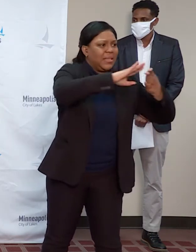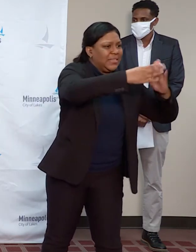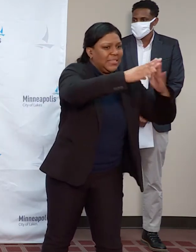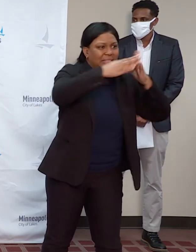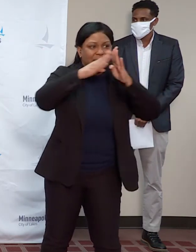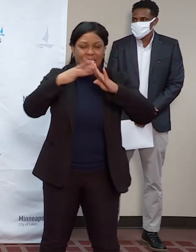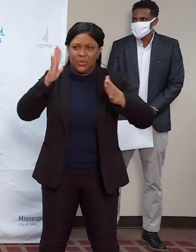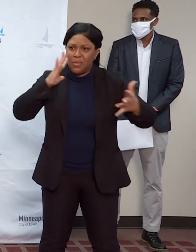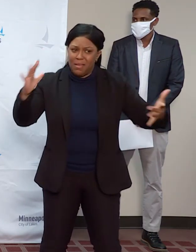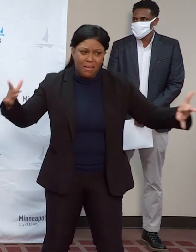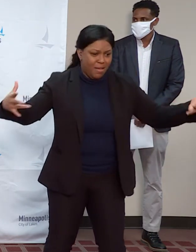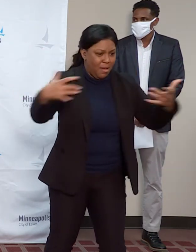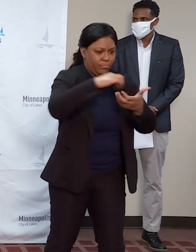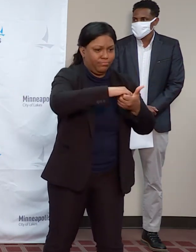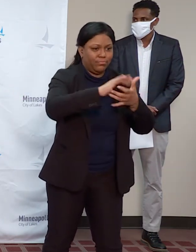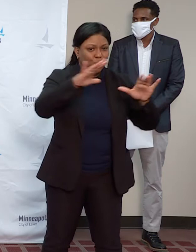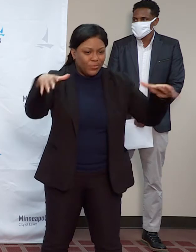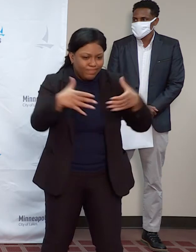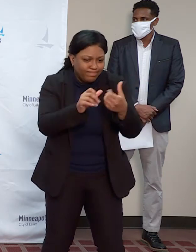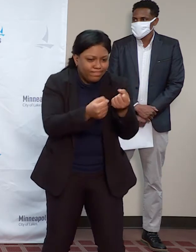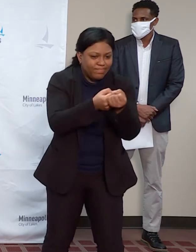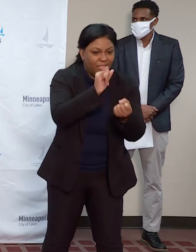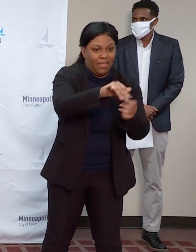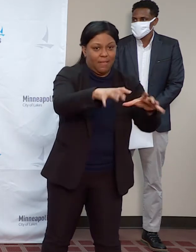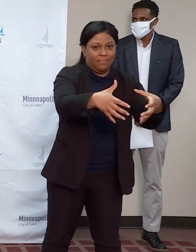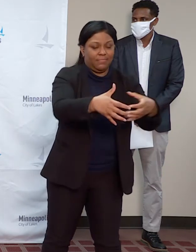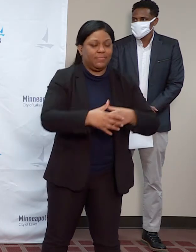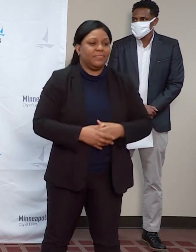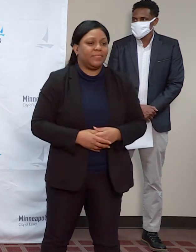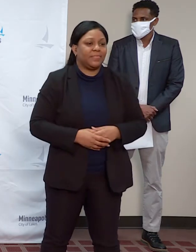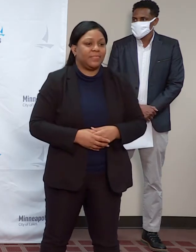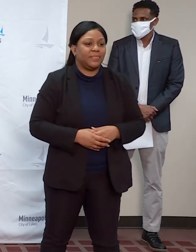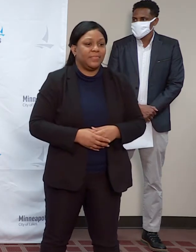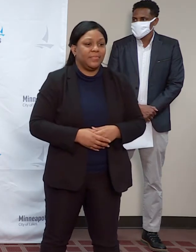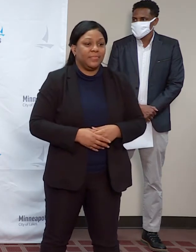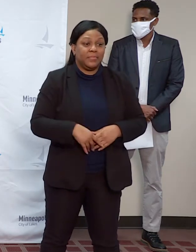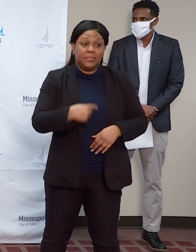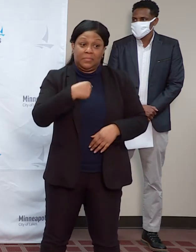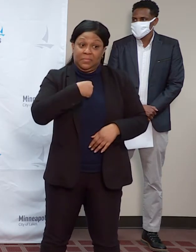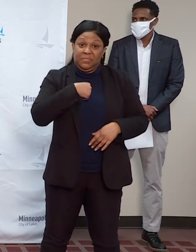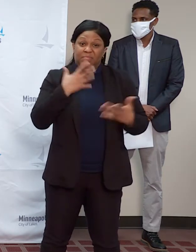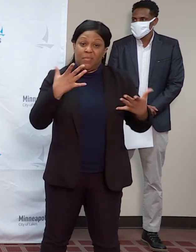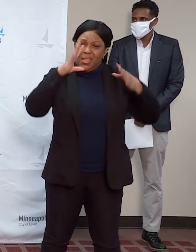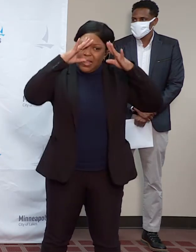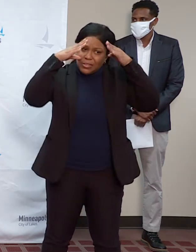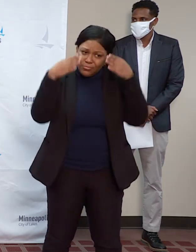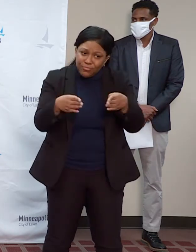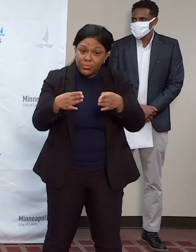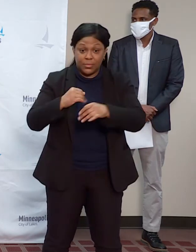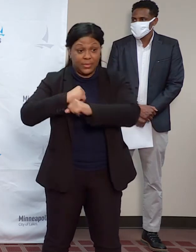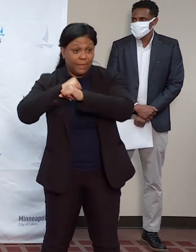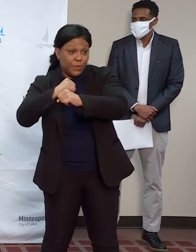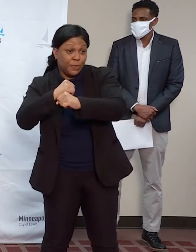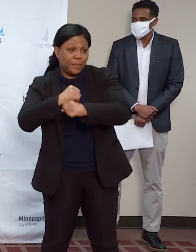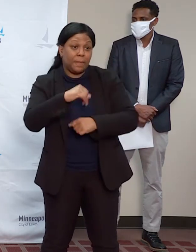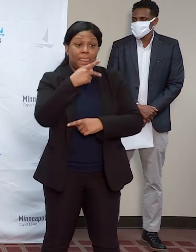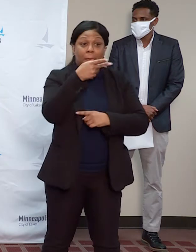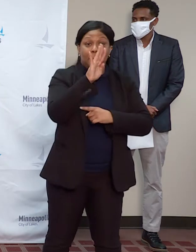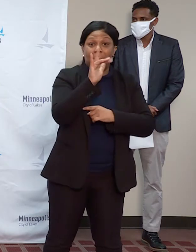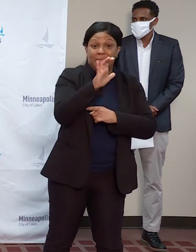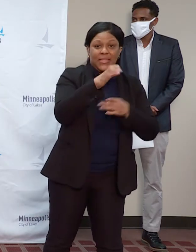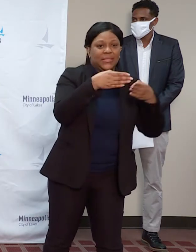Two big keys in terms of prevention and public safety is what Councilmember Osmond alluded to.